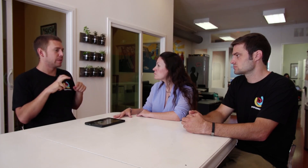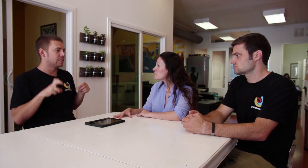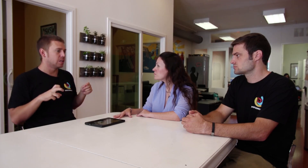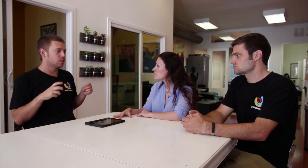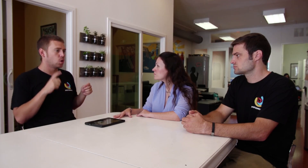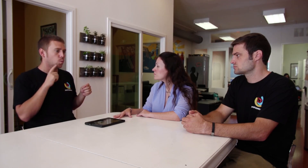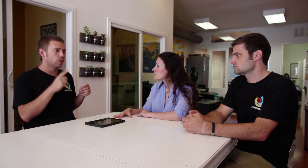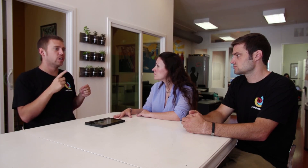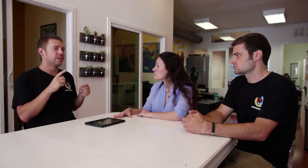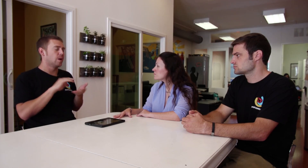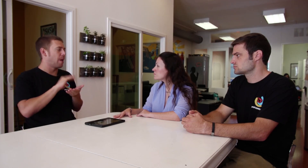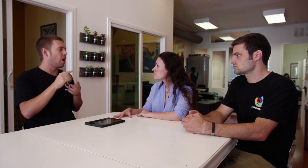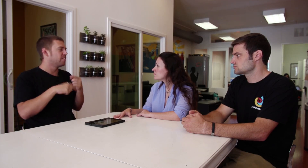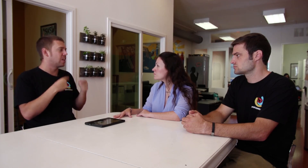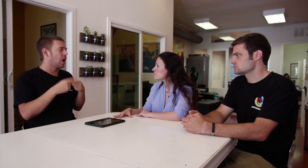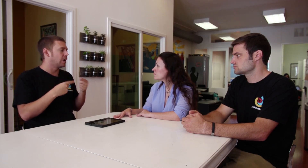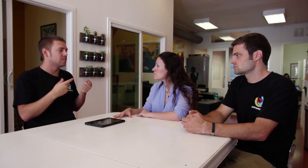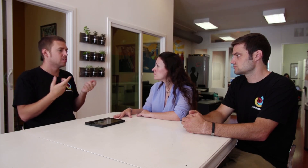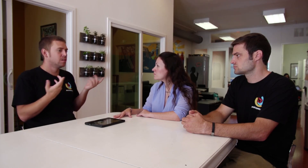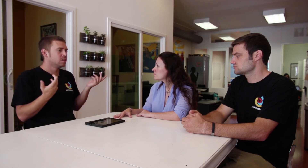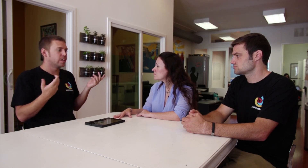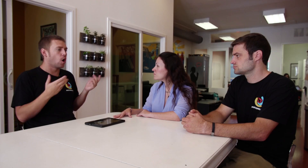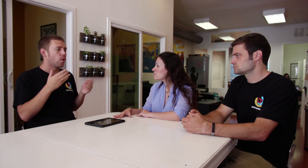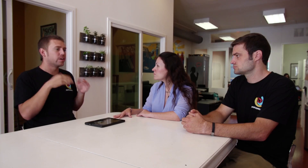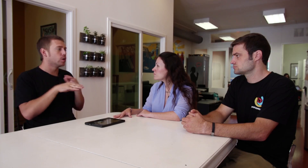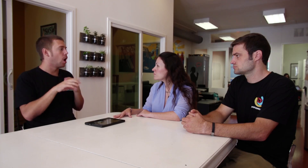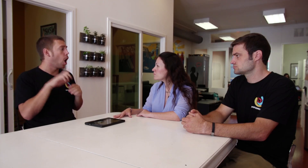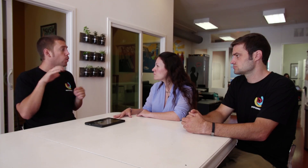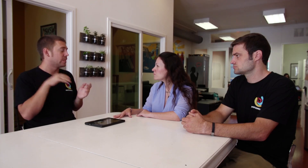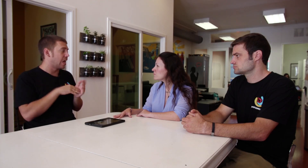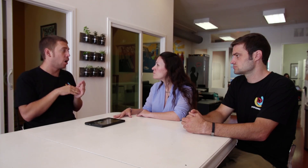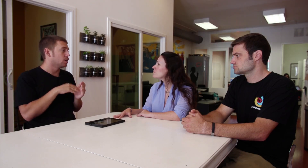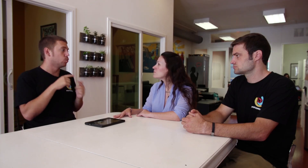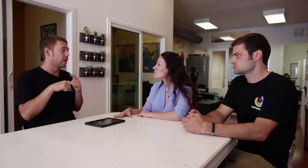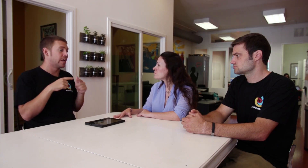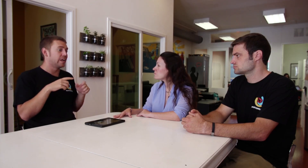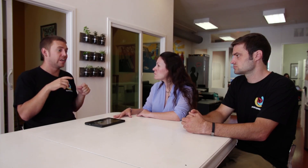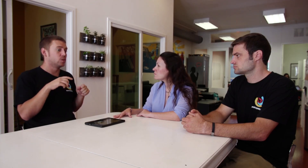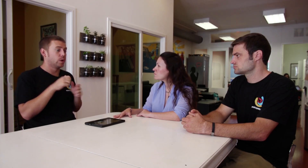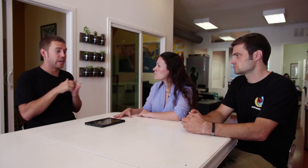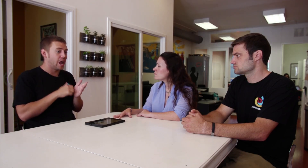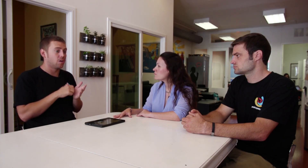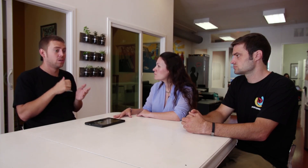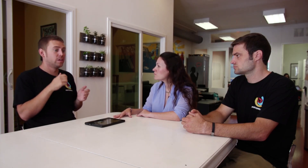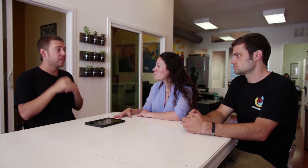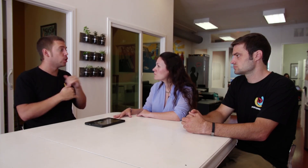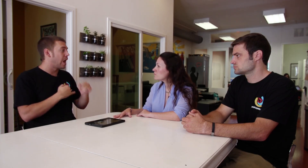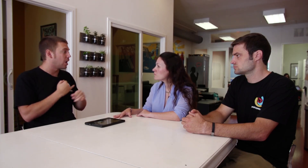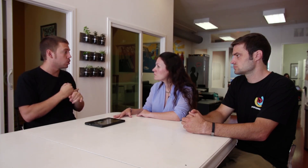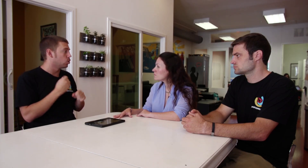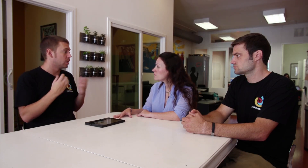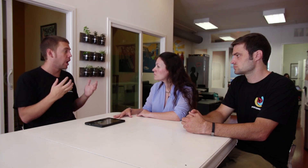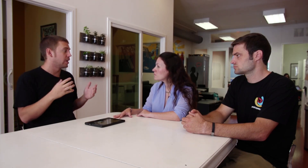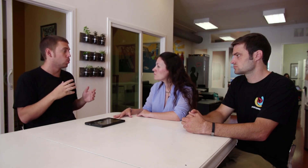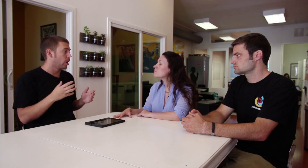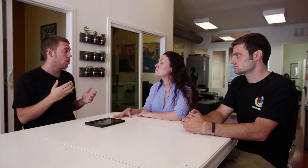PISA. So really, the amount of signs that go into the 100,000 when you take into account international signs as well.